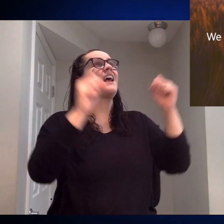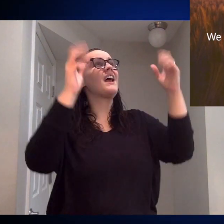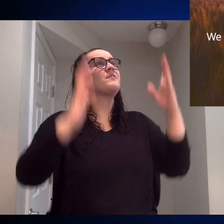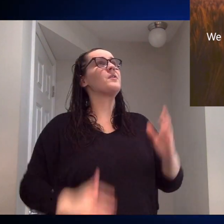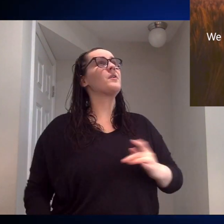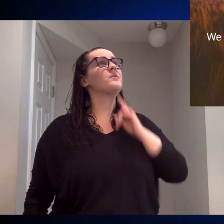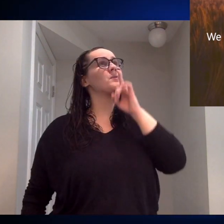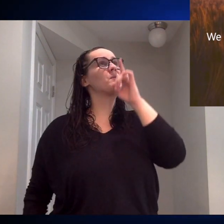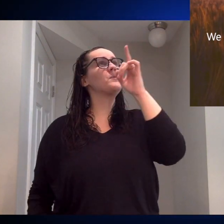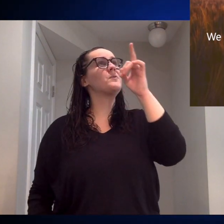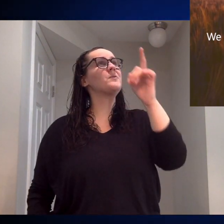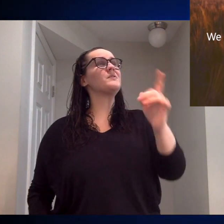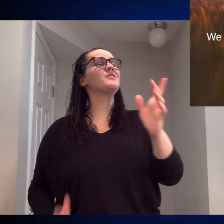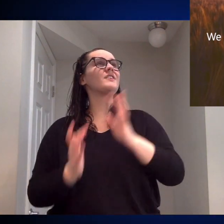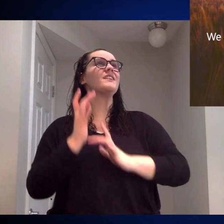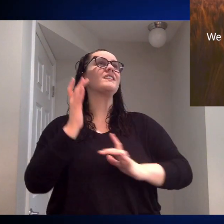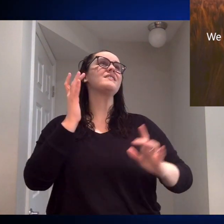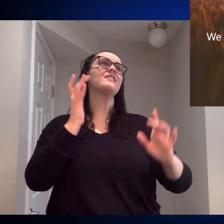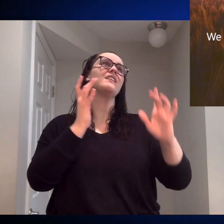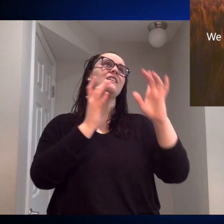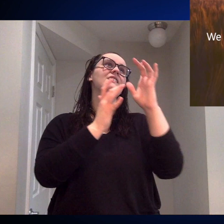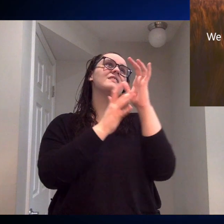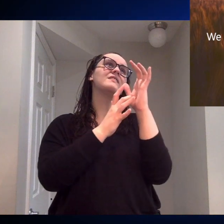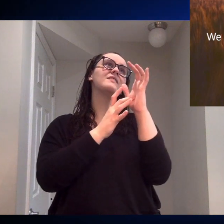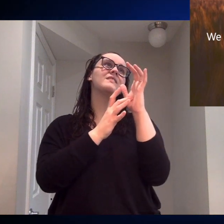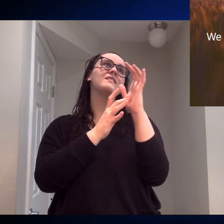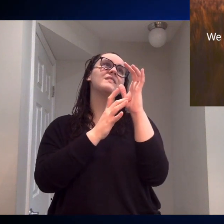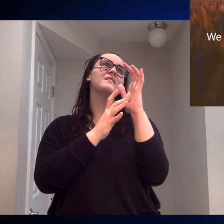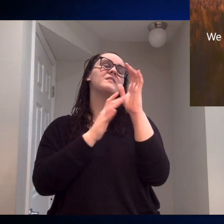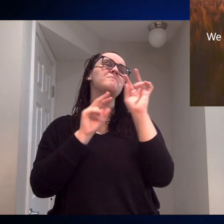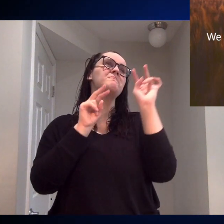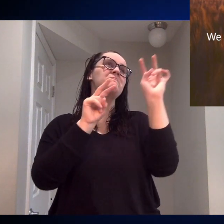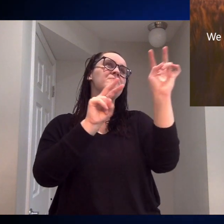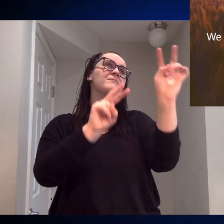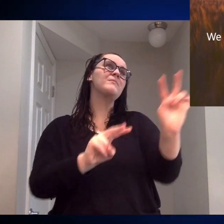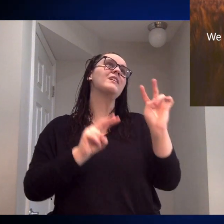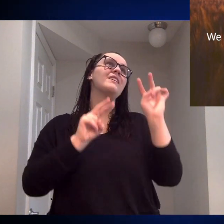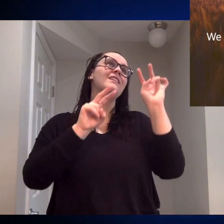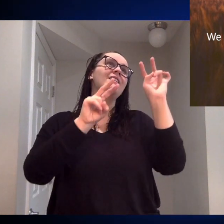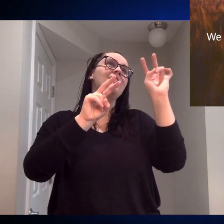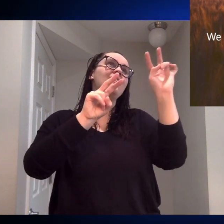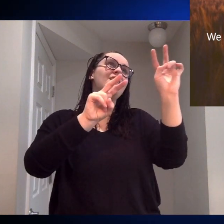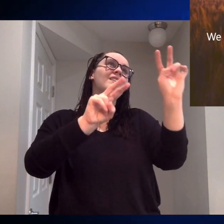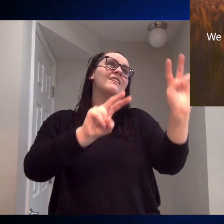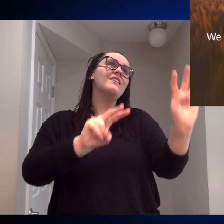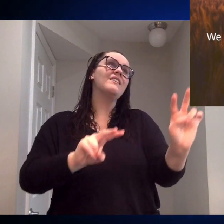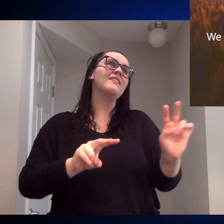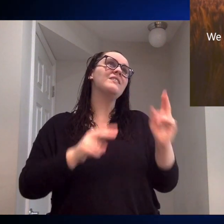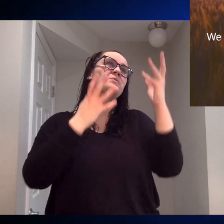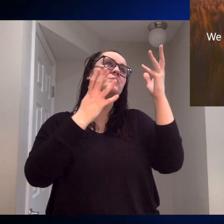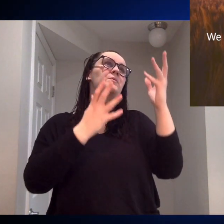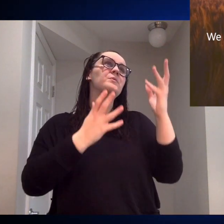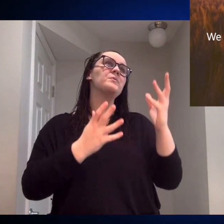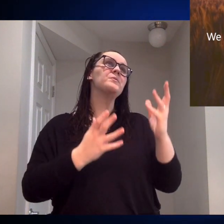true Oh Jesus, we turn our eyes to You